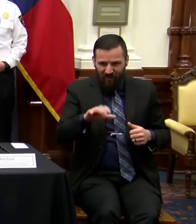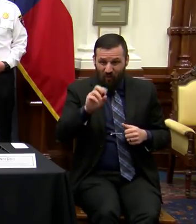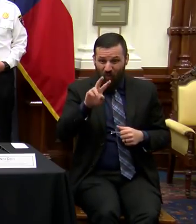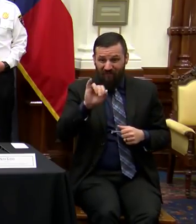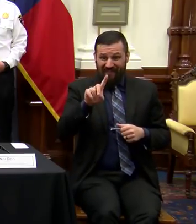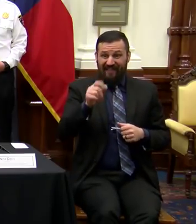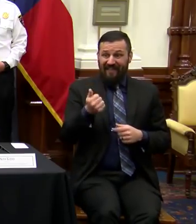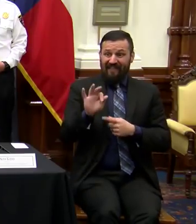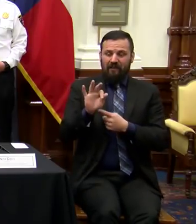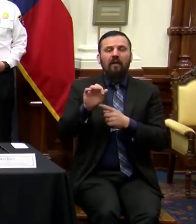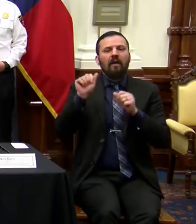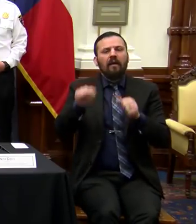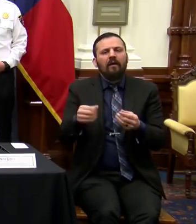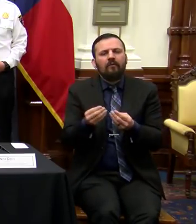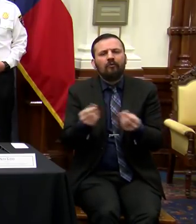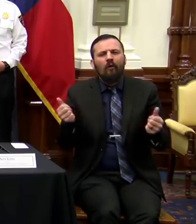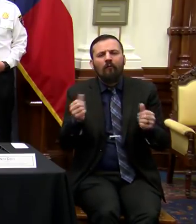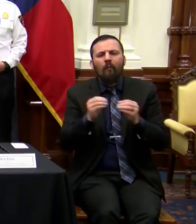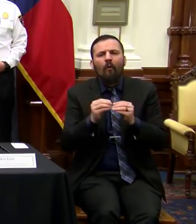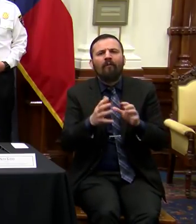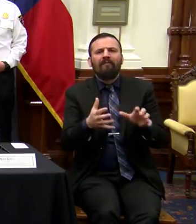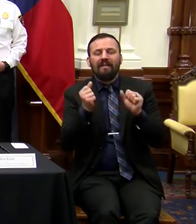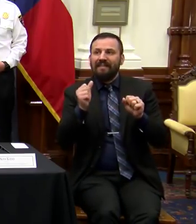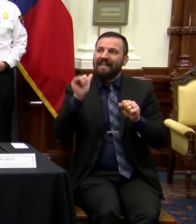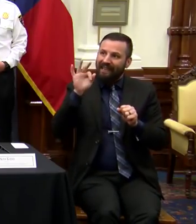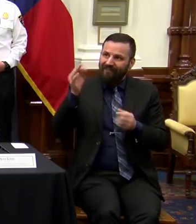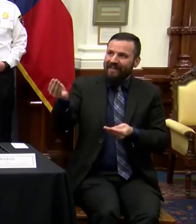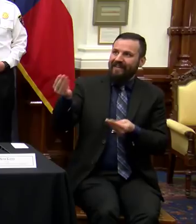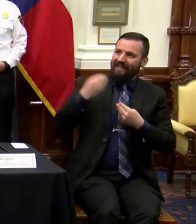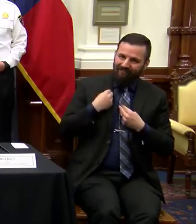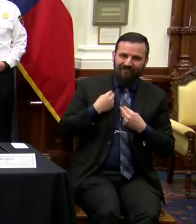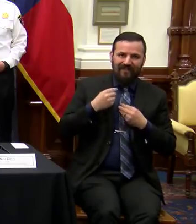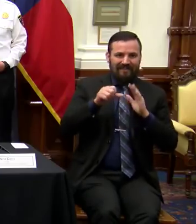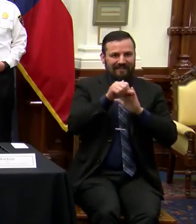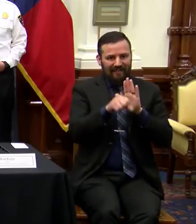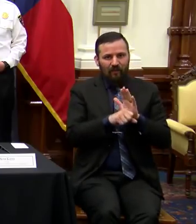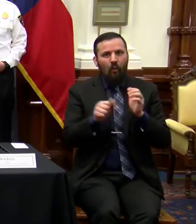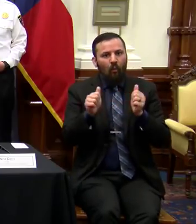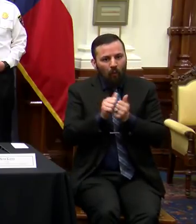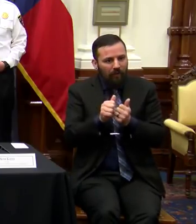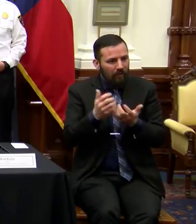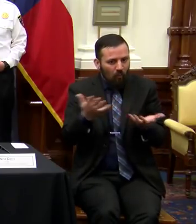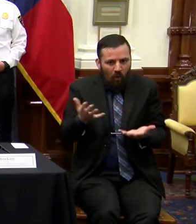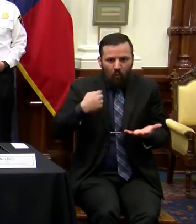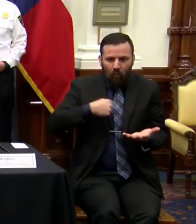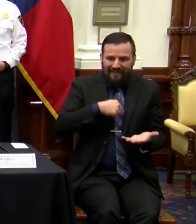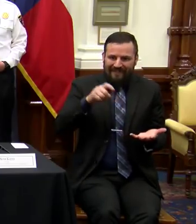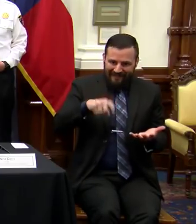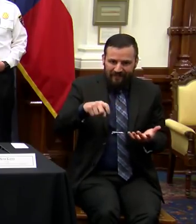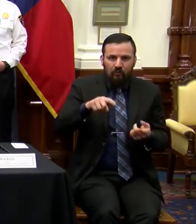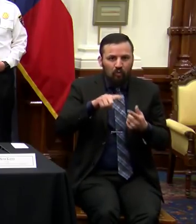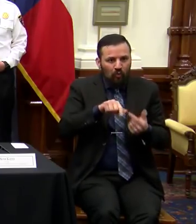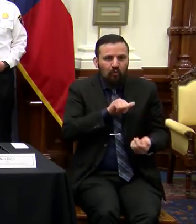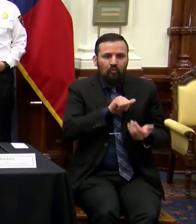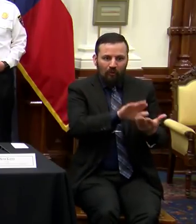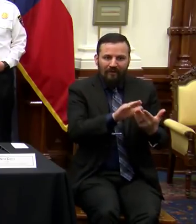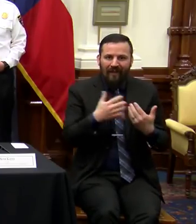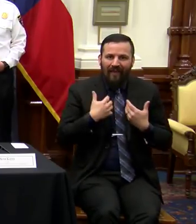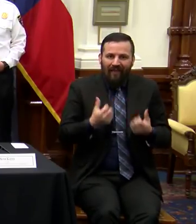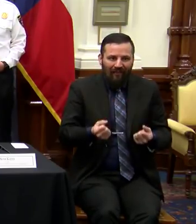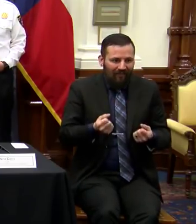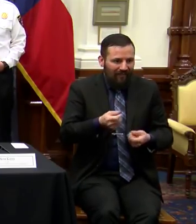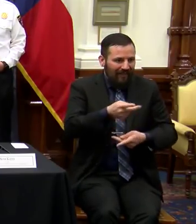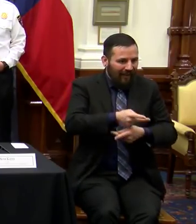be solved quicker. The sooner they provide states with the supplies that we need to address the healthcare